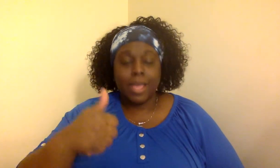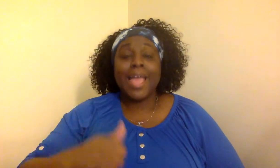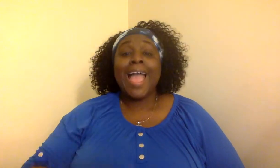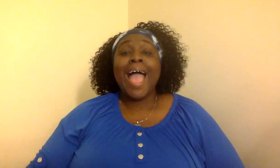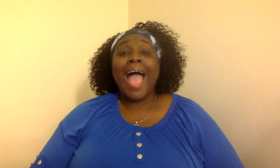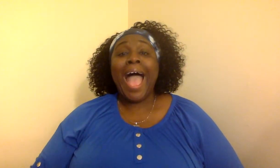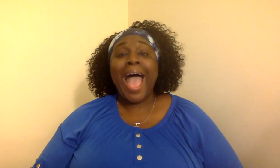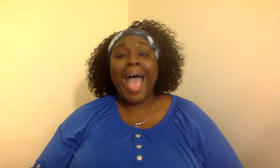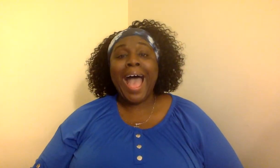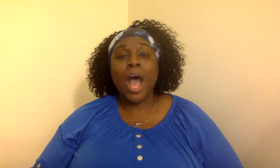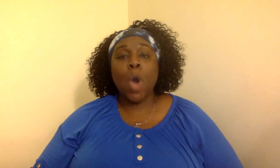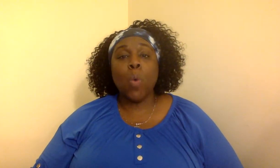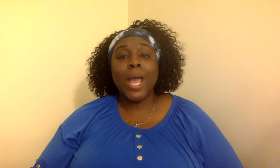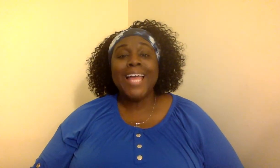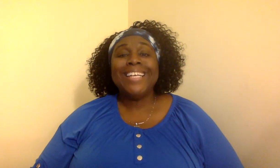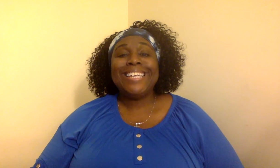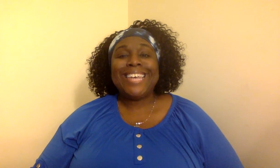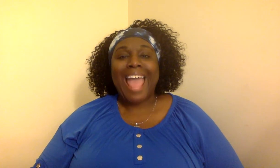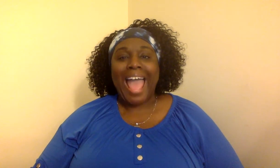How now.